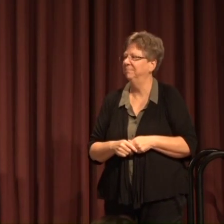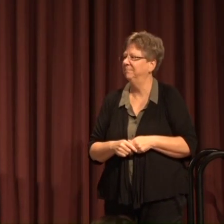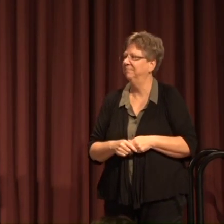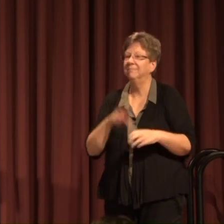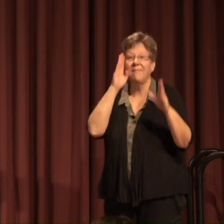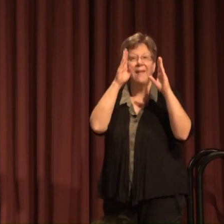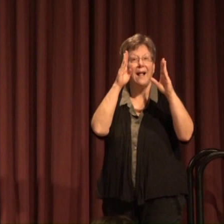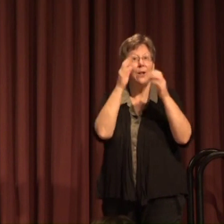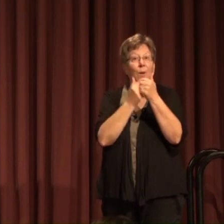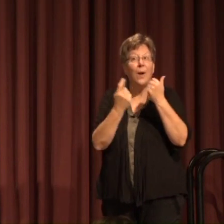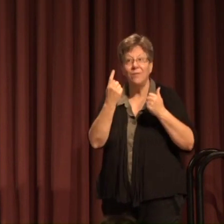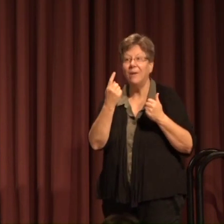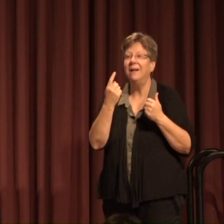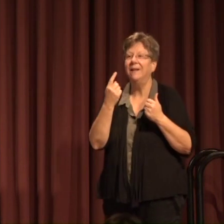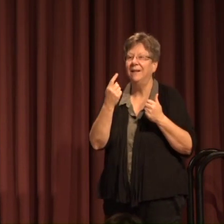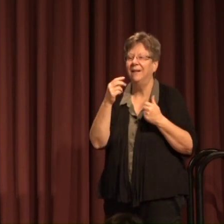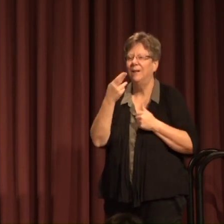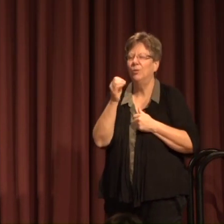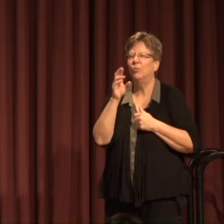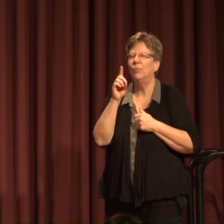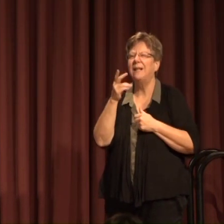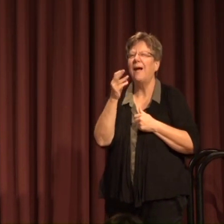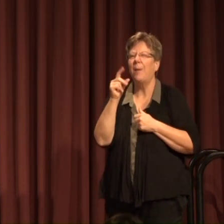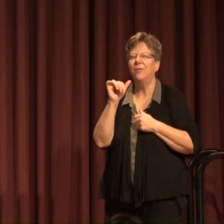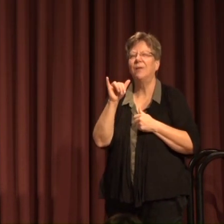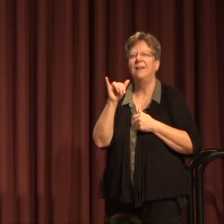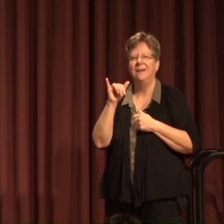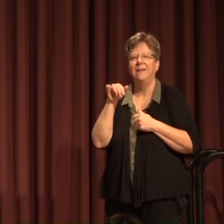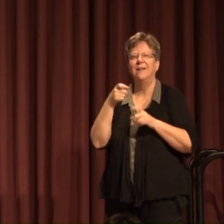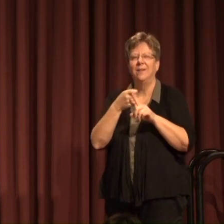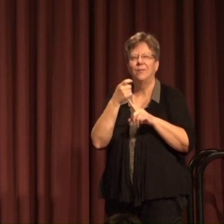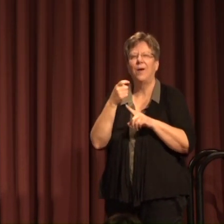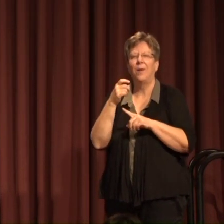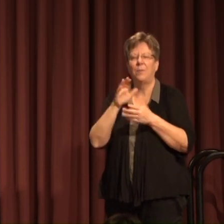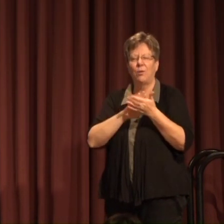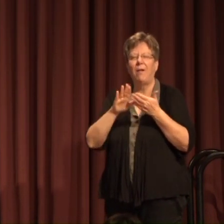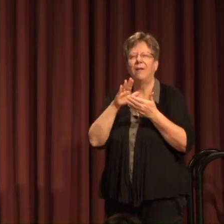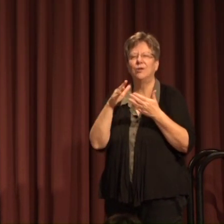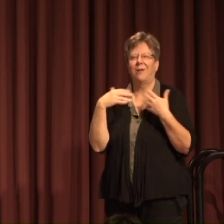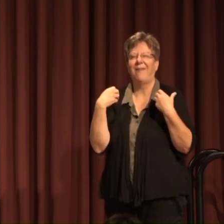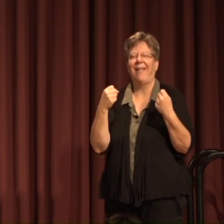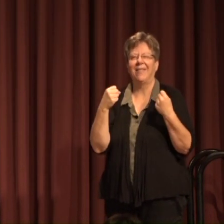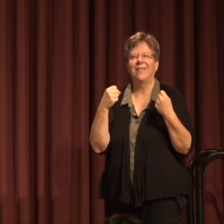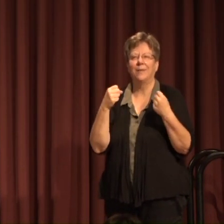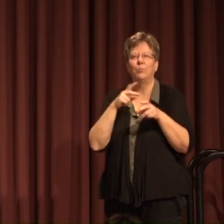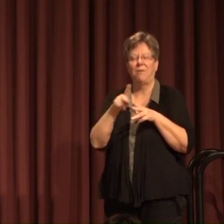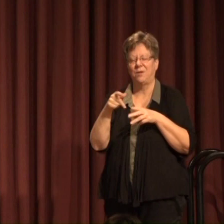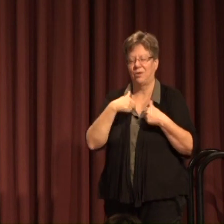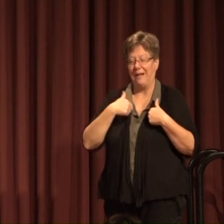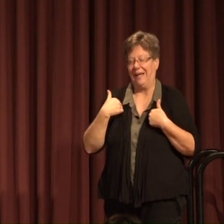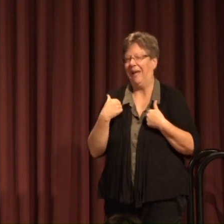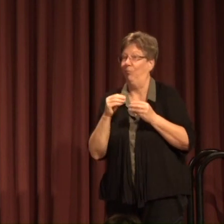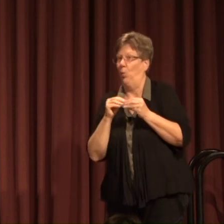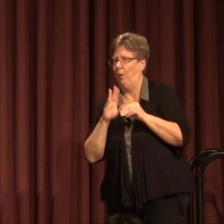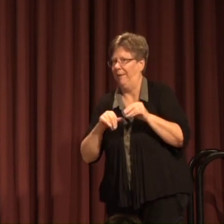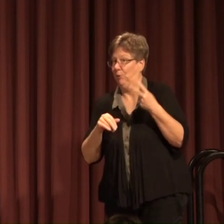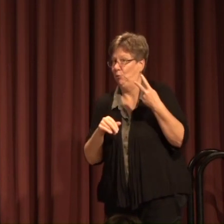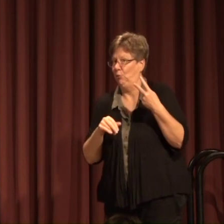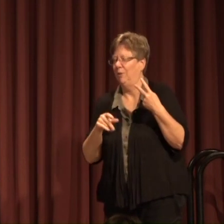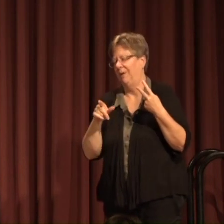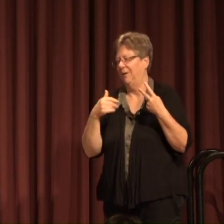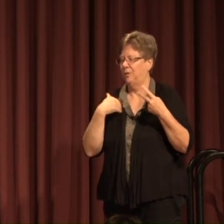hello everybody Reid Humphrey Dean of the College of Health Professions and Biomedical Sciences I have more than two so I have